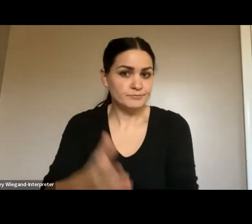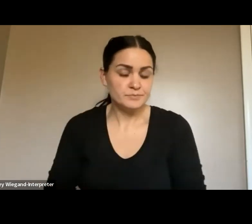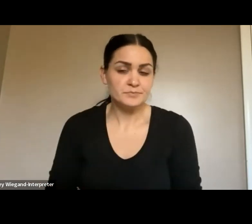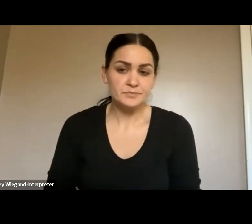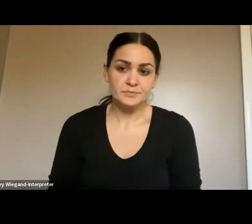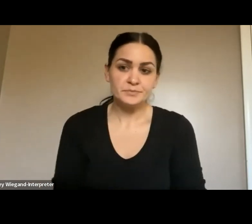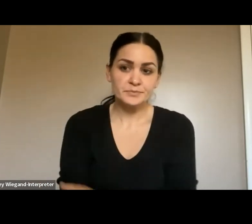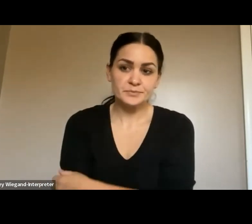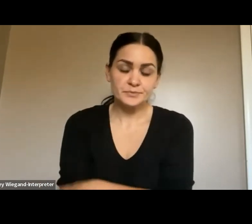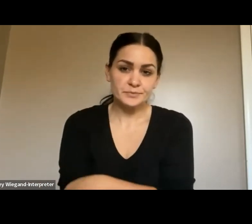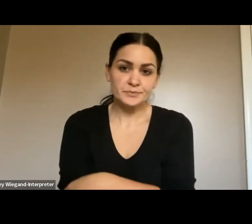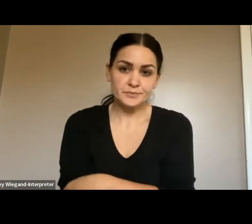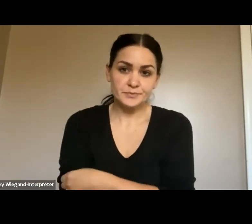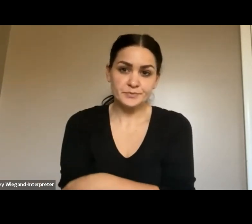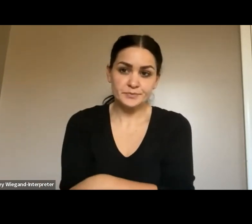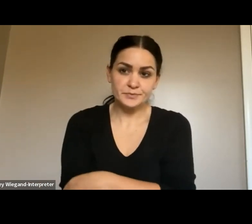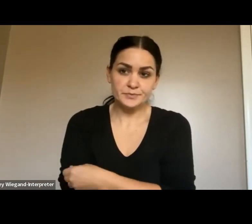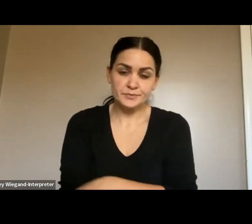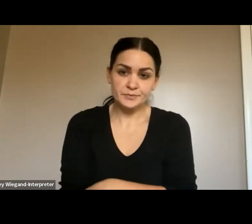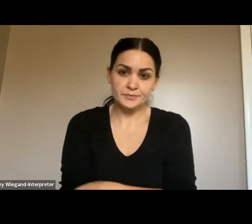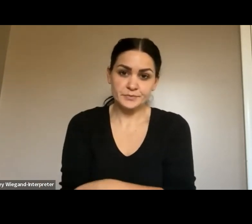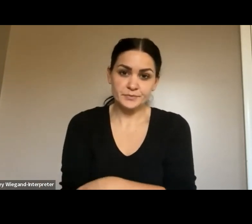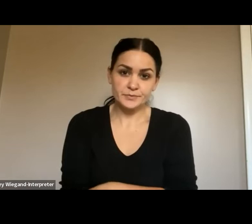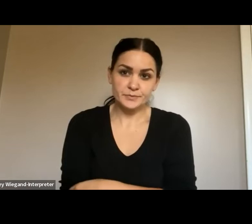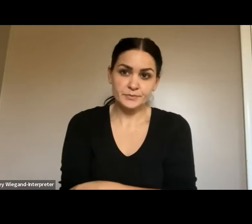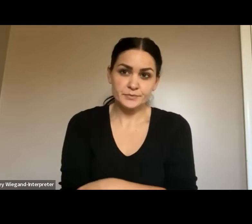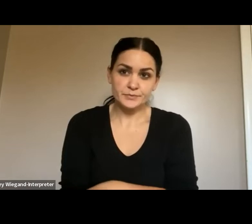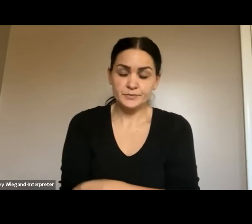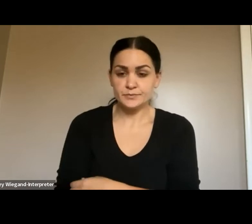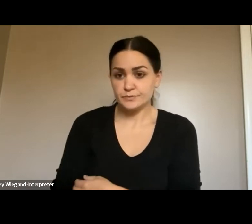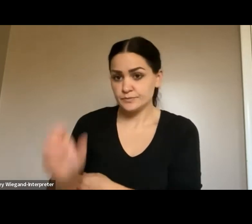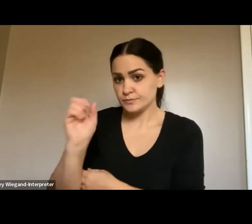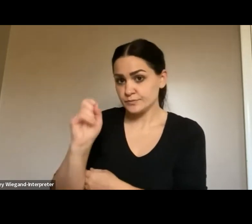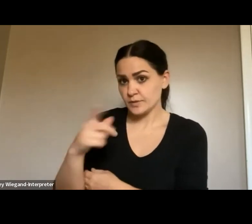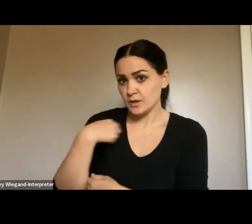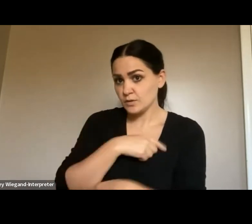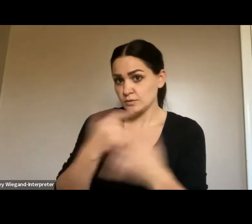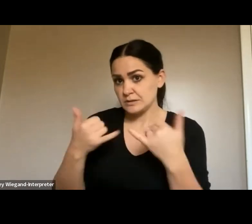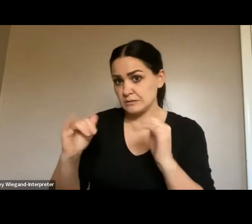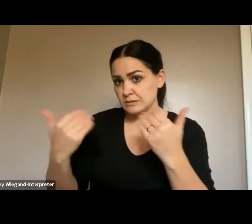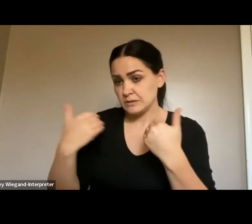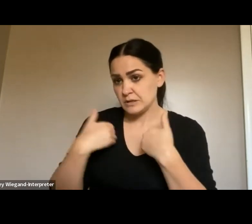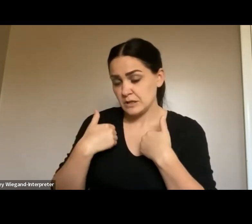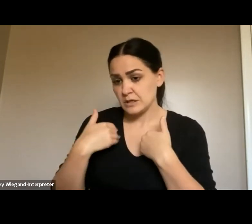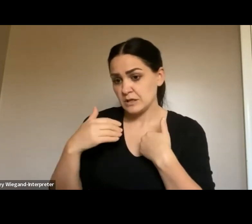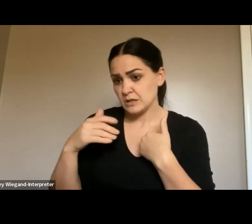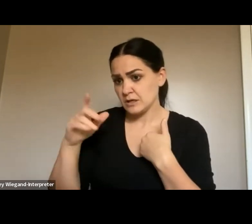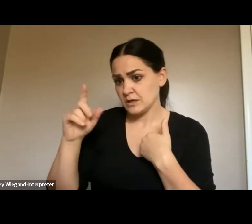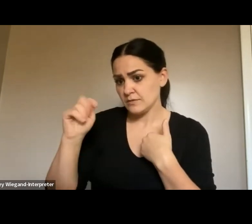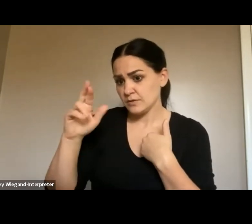her know what's happening and then she can reach out to you. Okay, and we still got trans debt, it is.